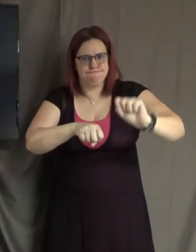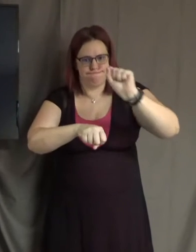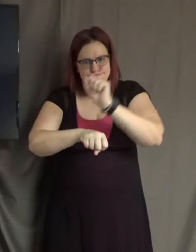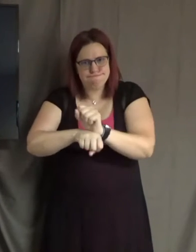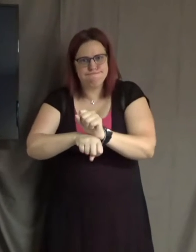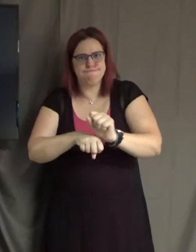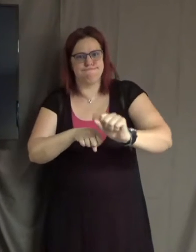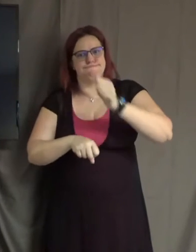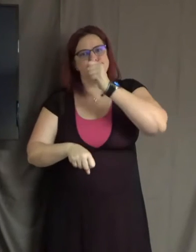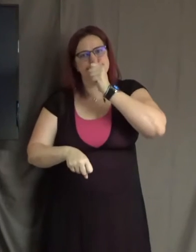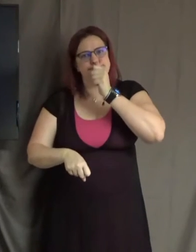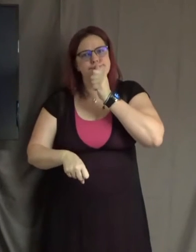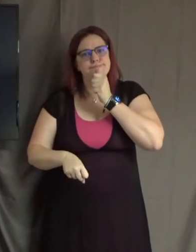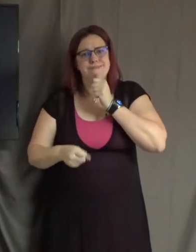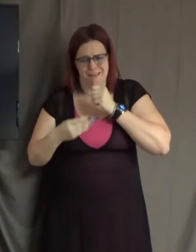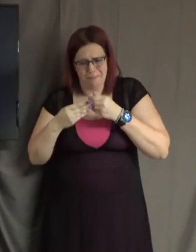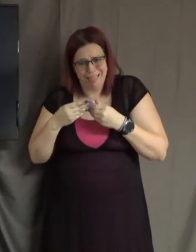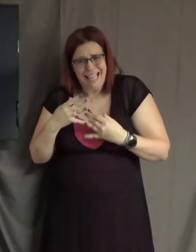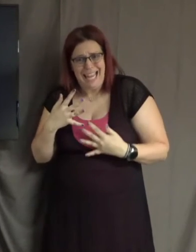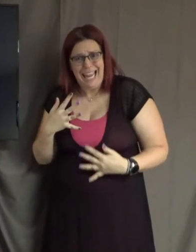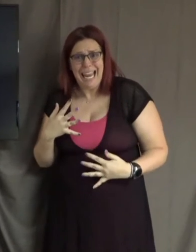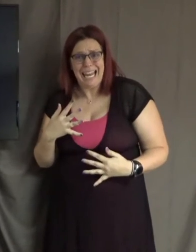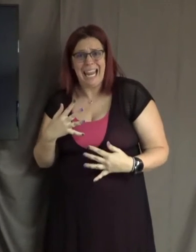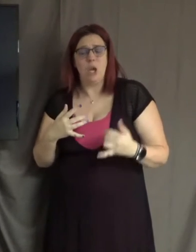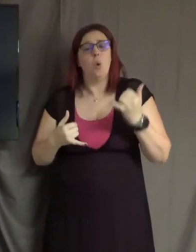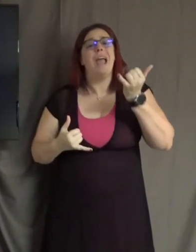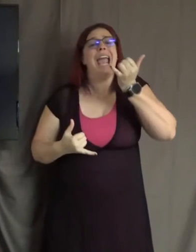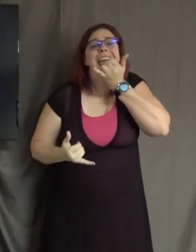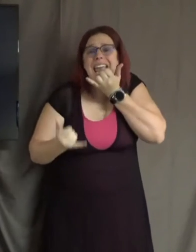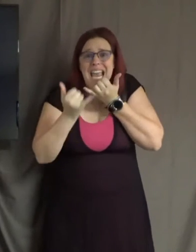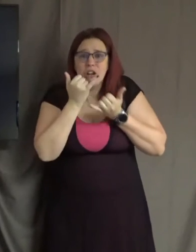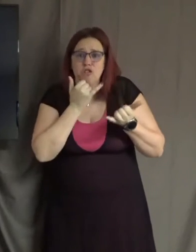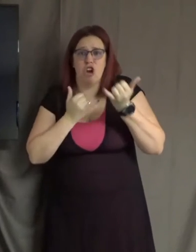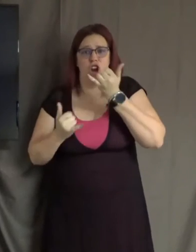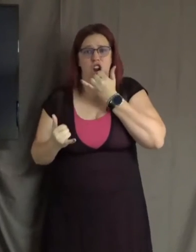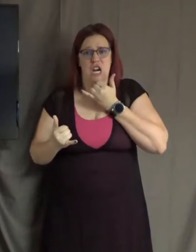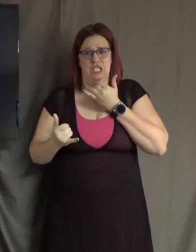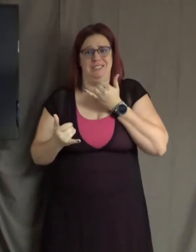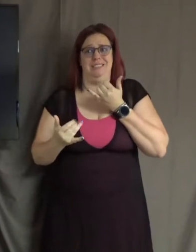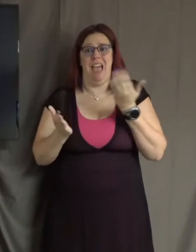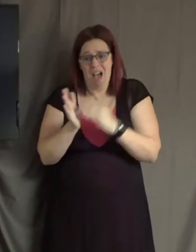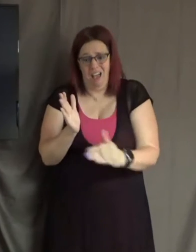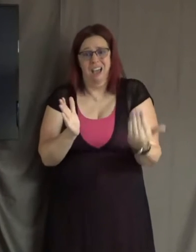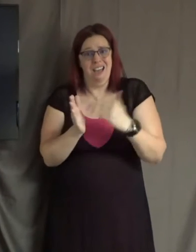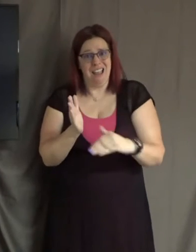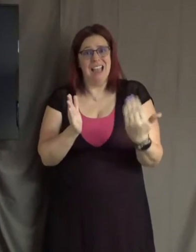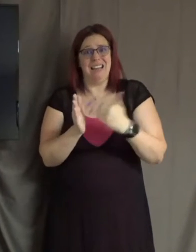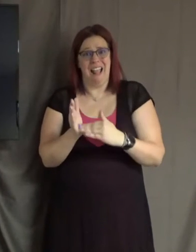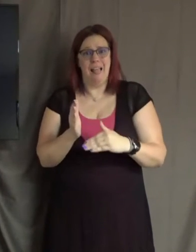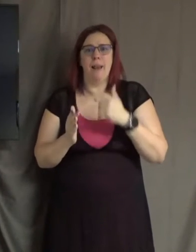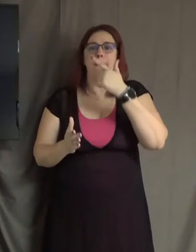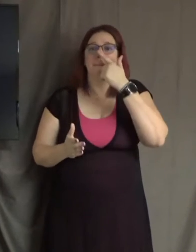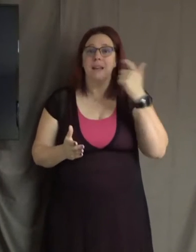who errs, who comes short again and again because there is no effort without error and shortcoming,